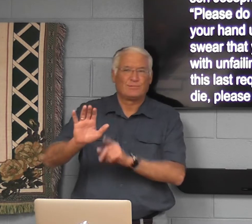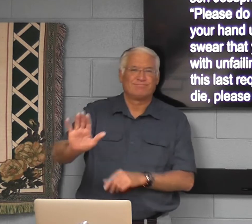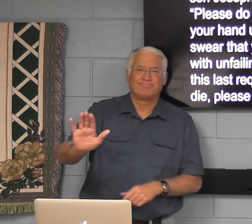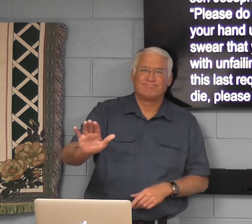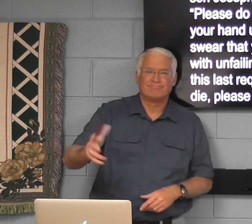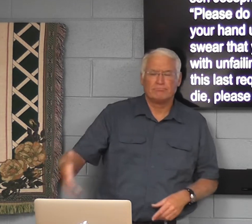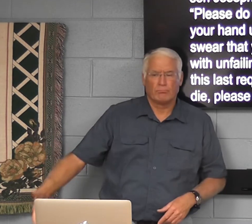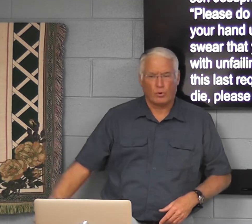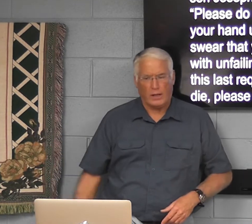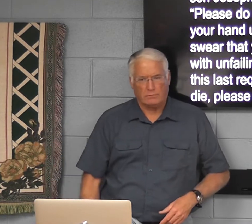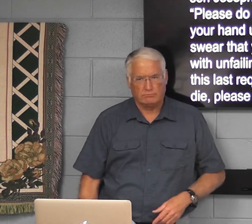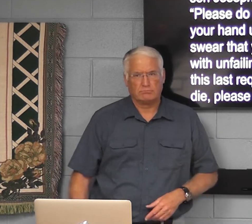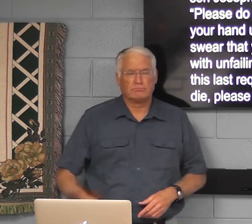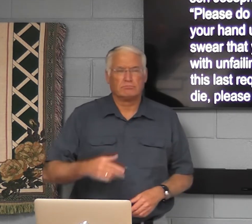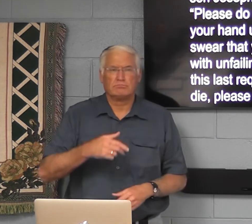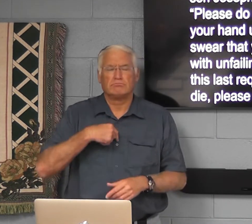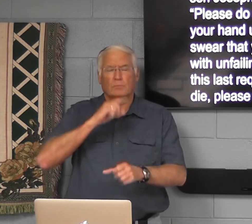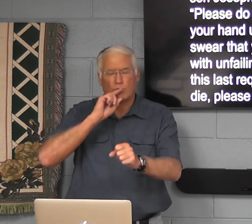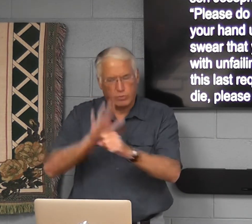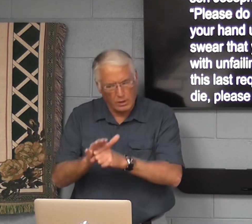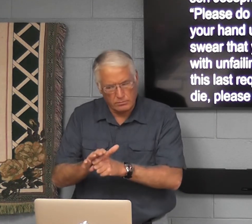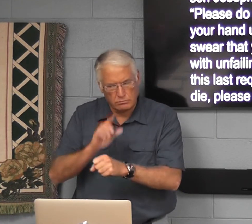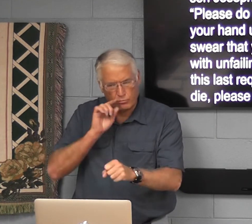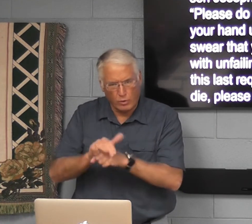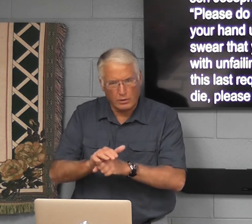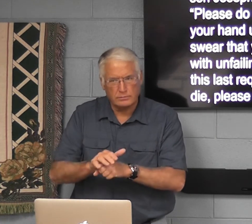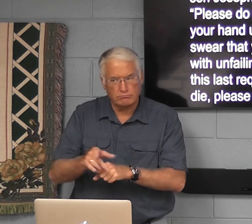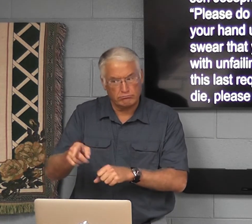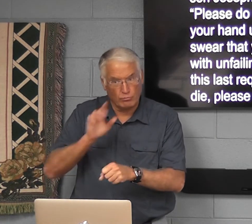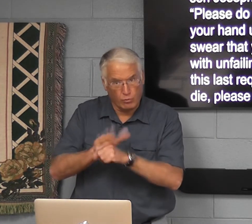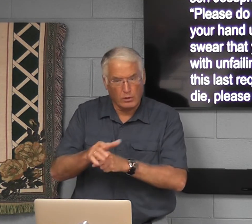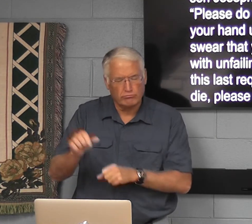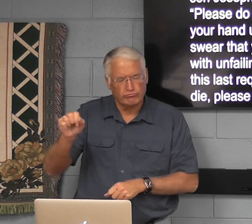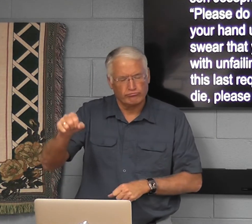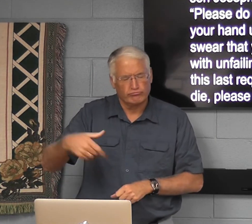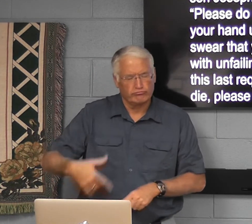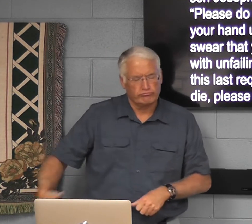That was their culture. Put your hand over my thigh and swear to me that you will...